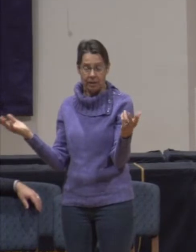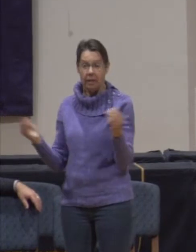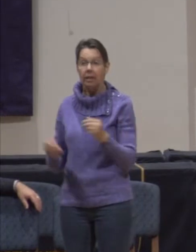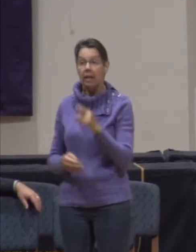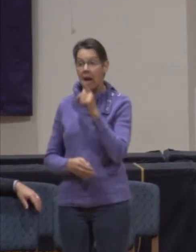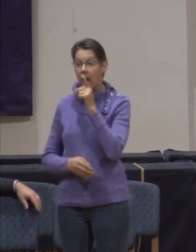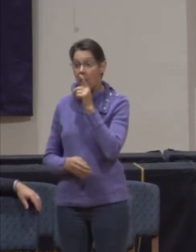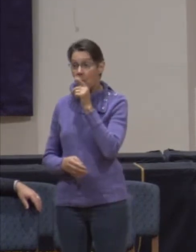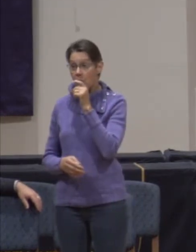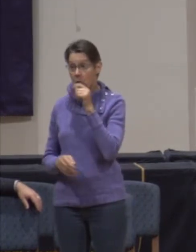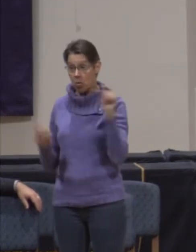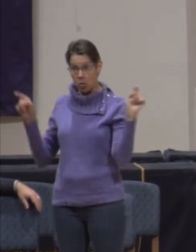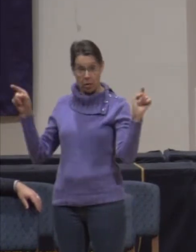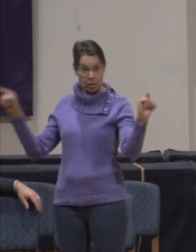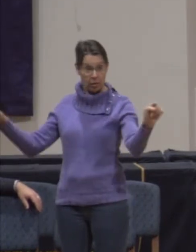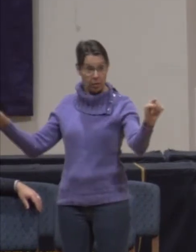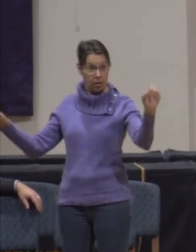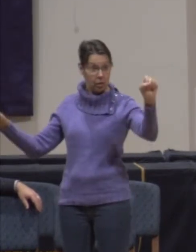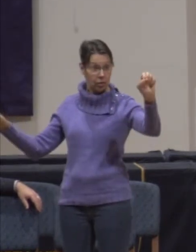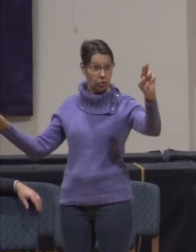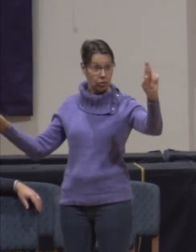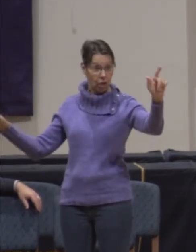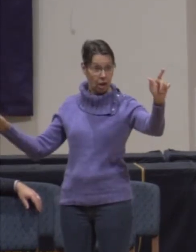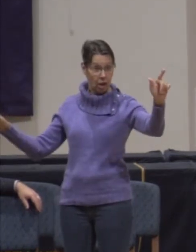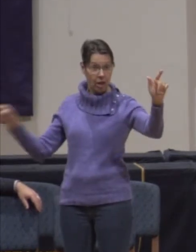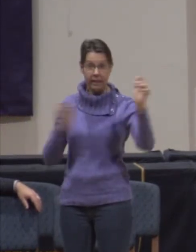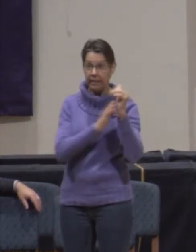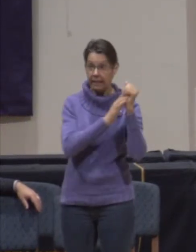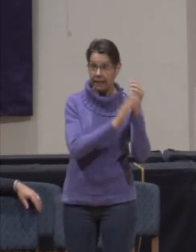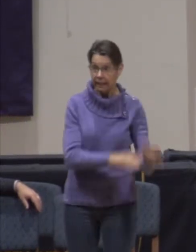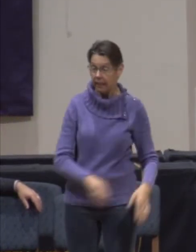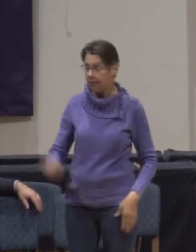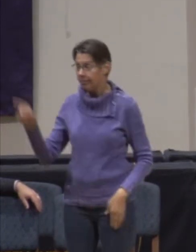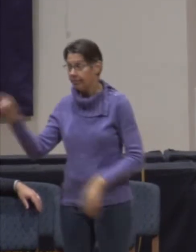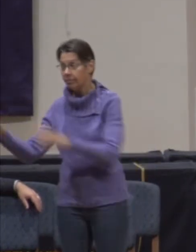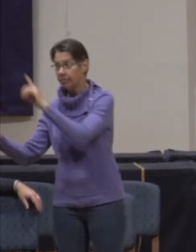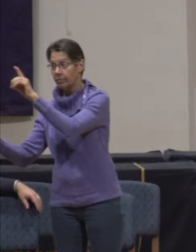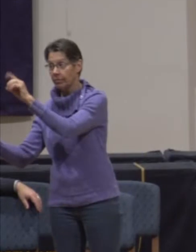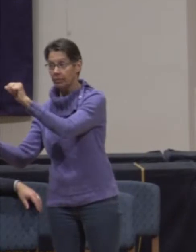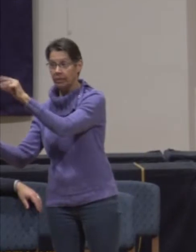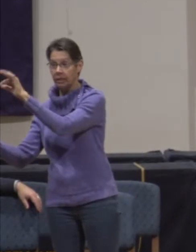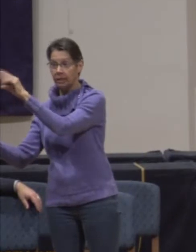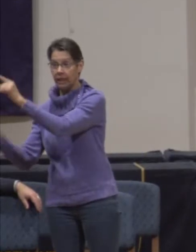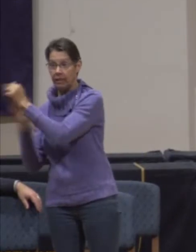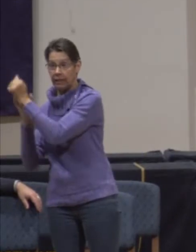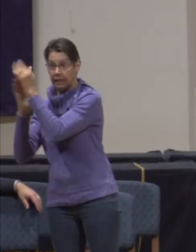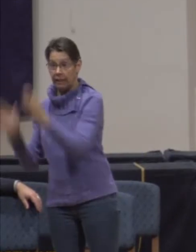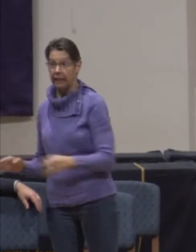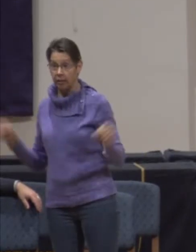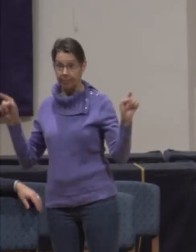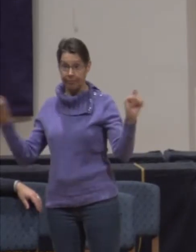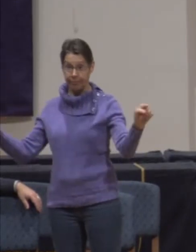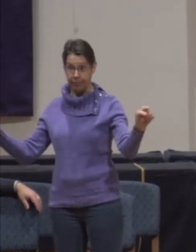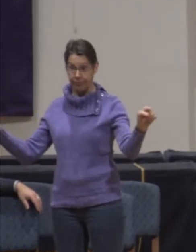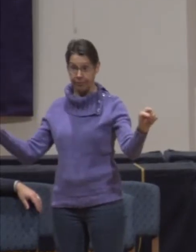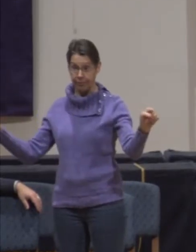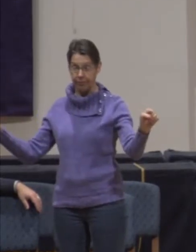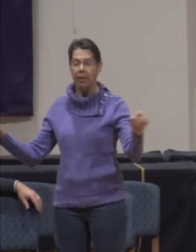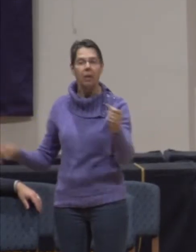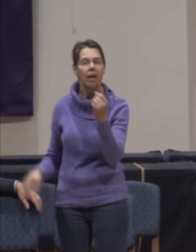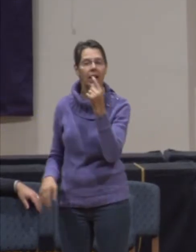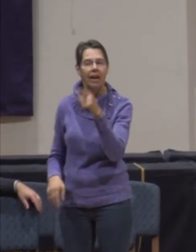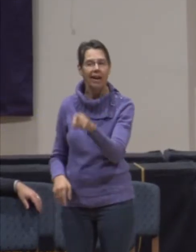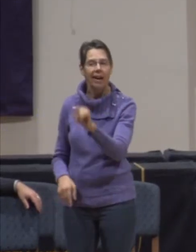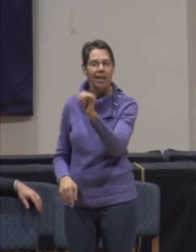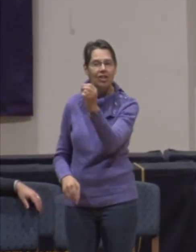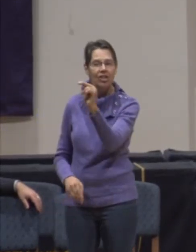are David and Saul. But make no mistake, Jonathan is a leader in this story as